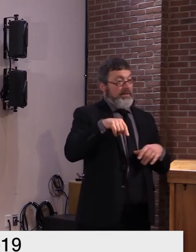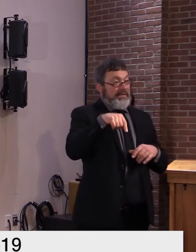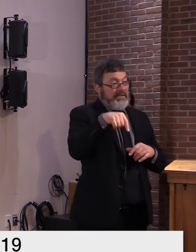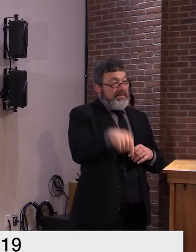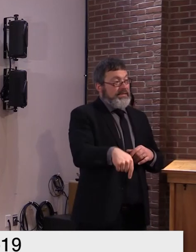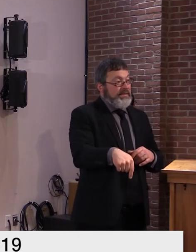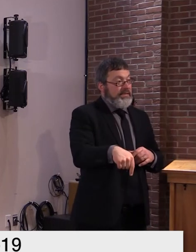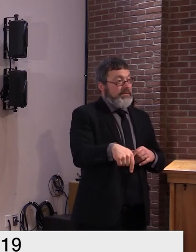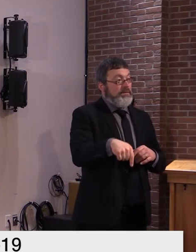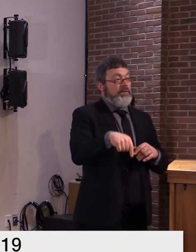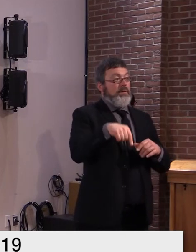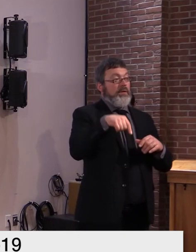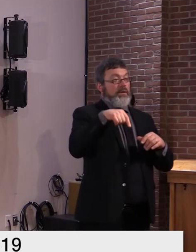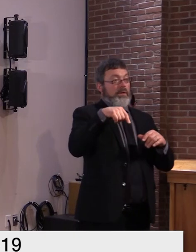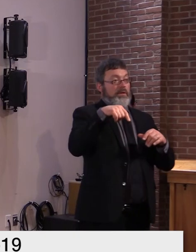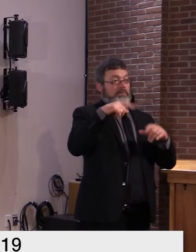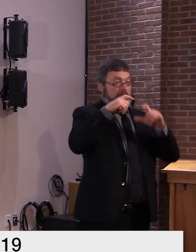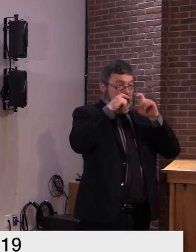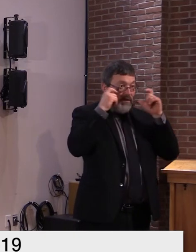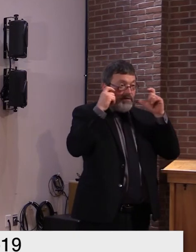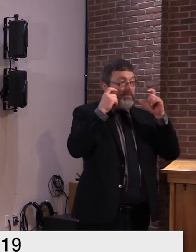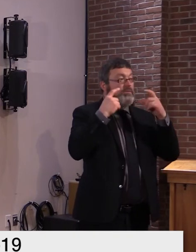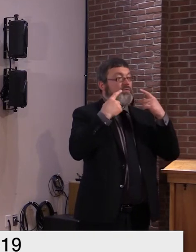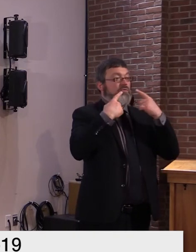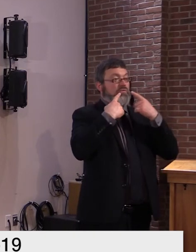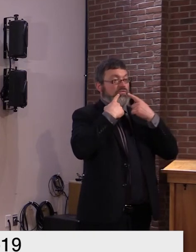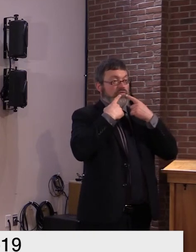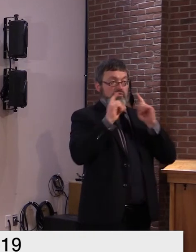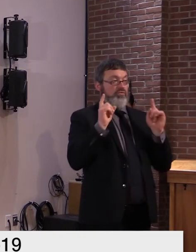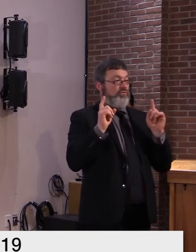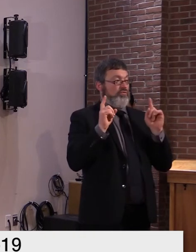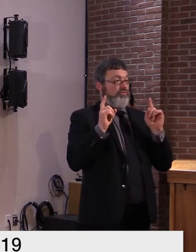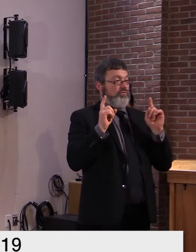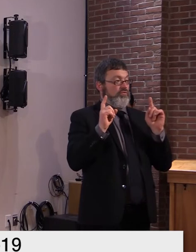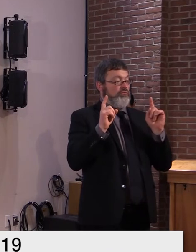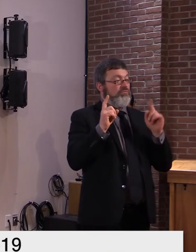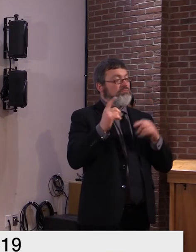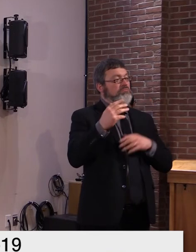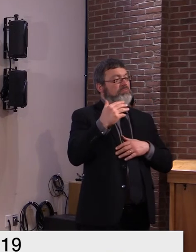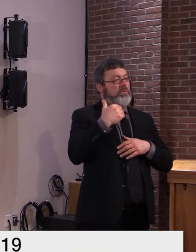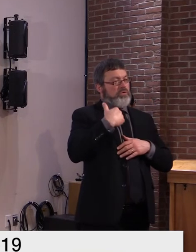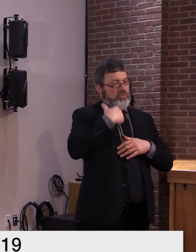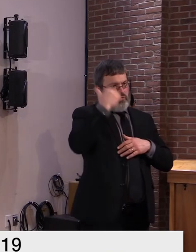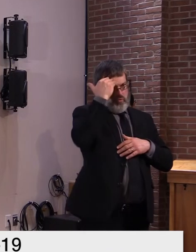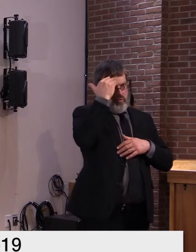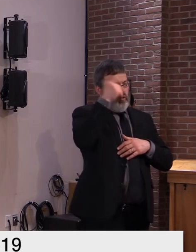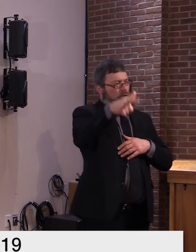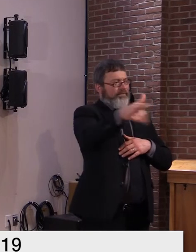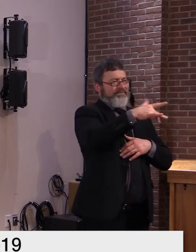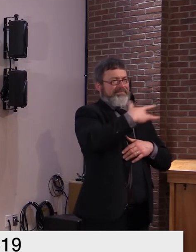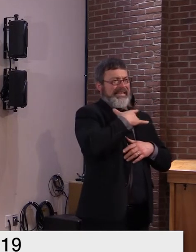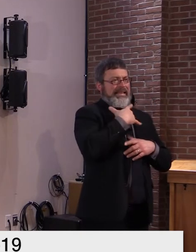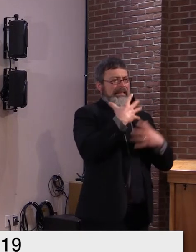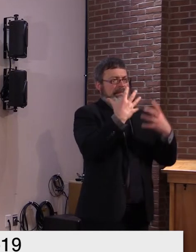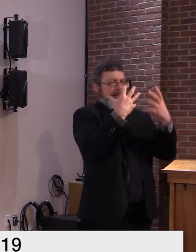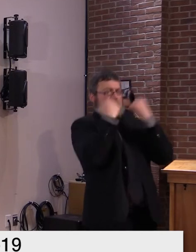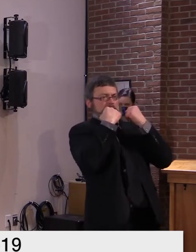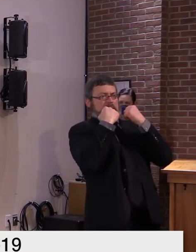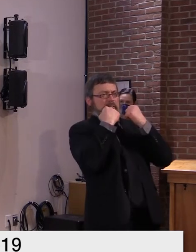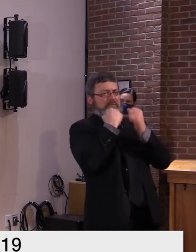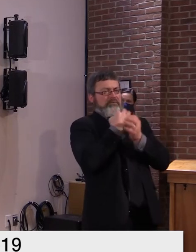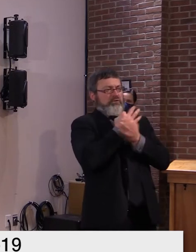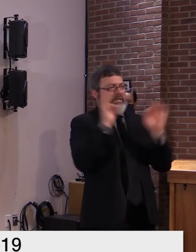for Vermont, and I get how difficult this is for some. But putting a mask on